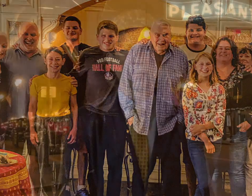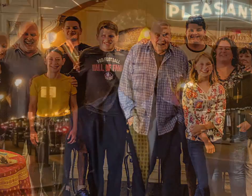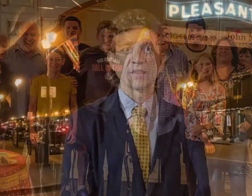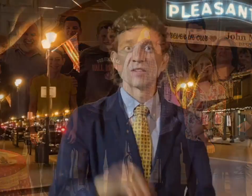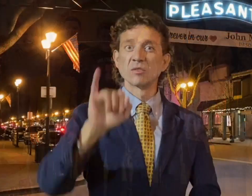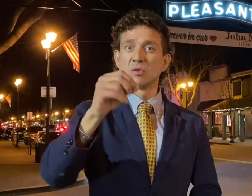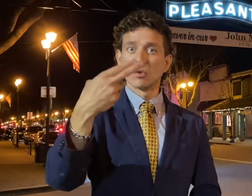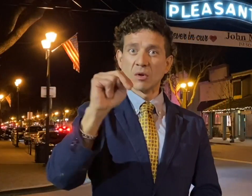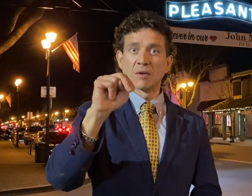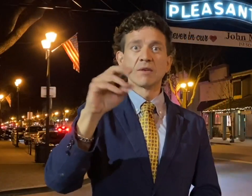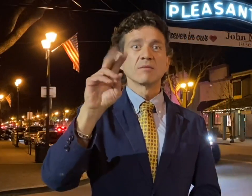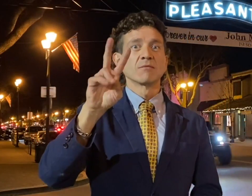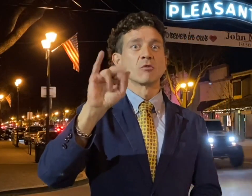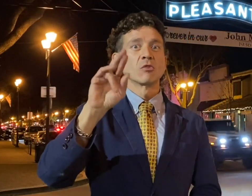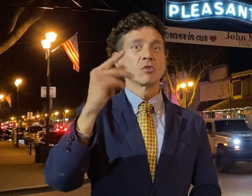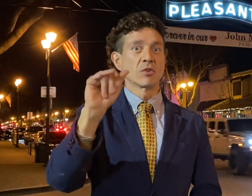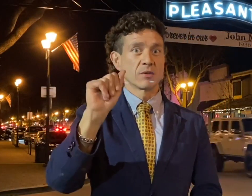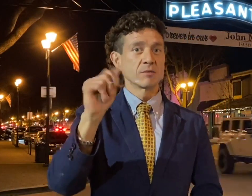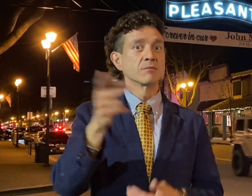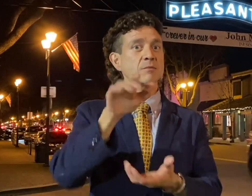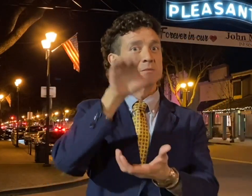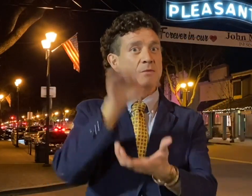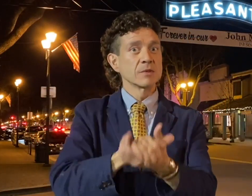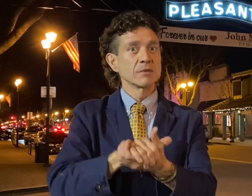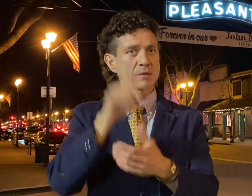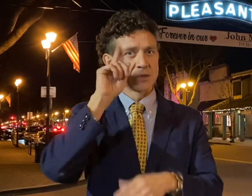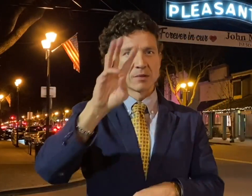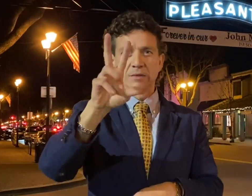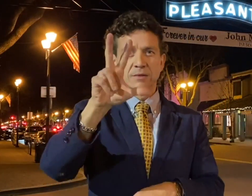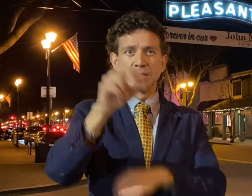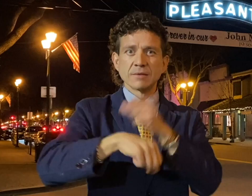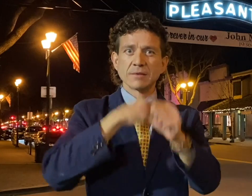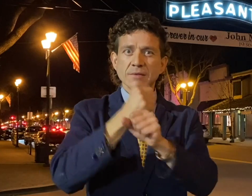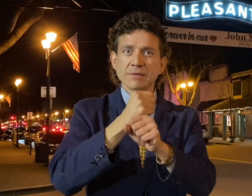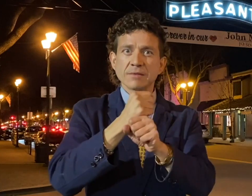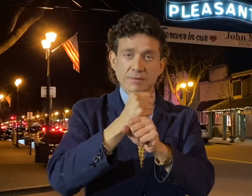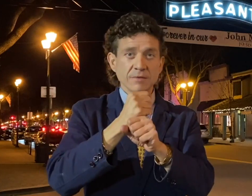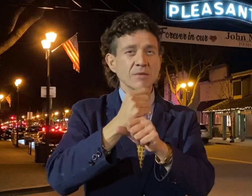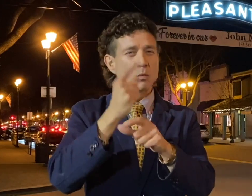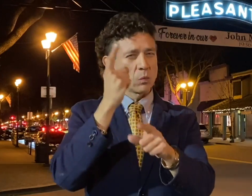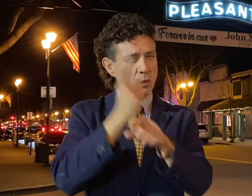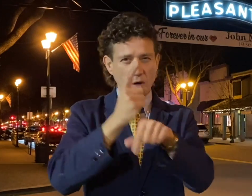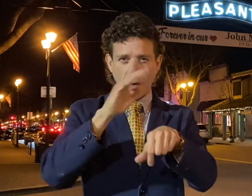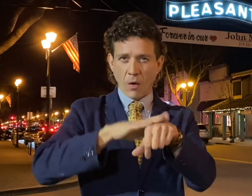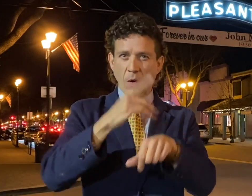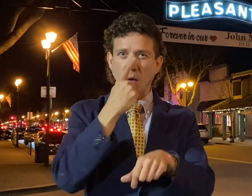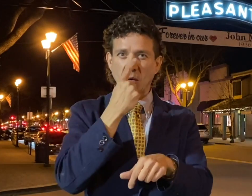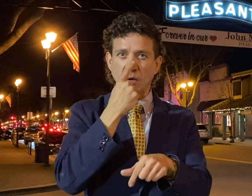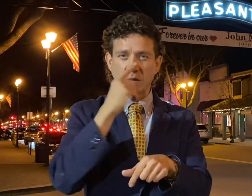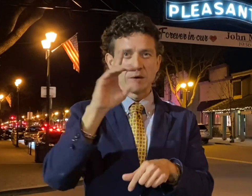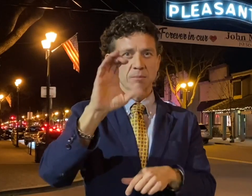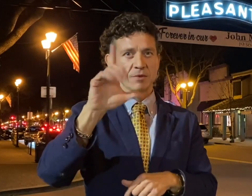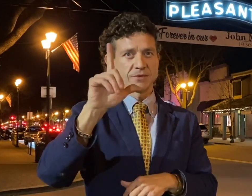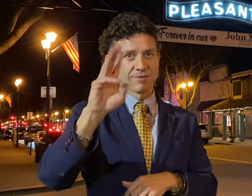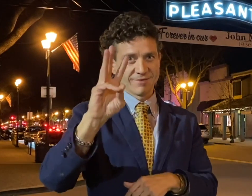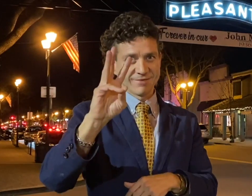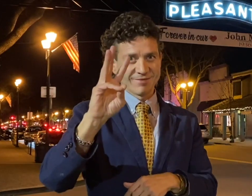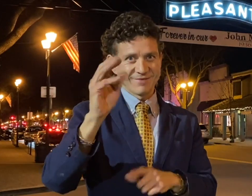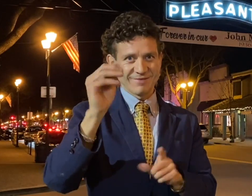John and Virginia were married 63 years, almost right on the nose. Their anniversary was December